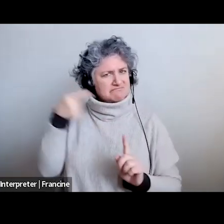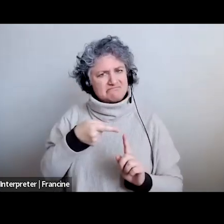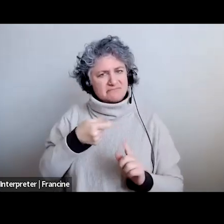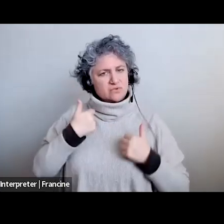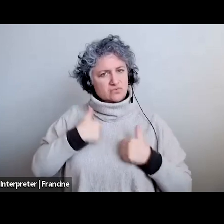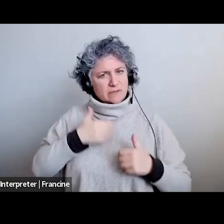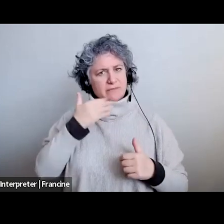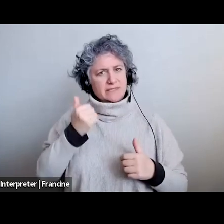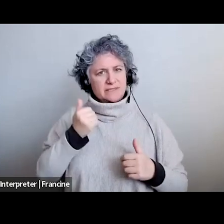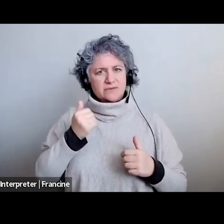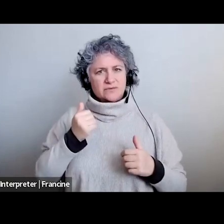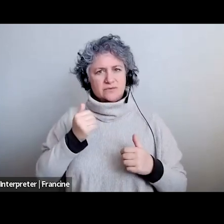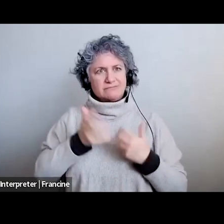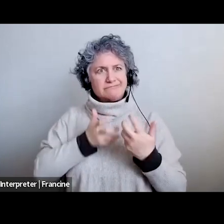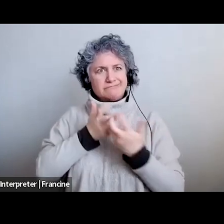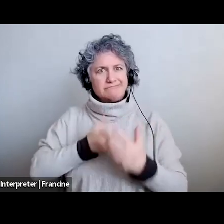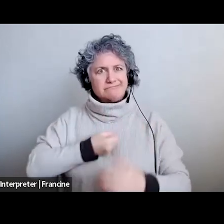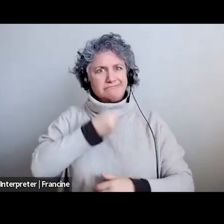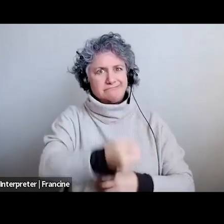best to get that part